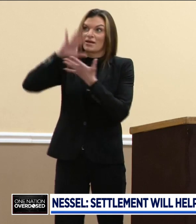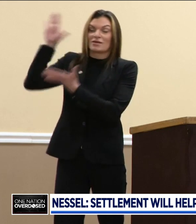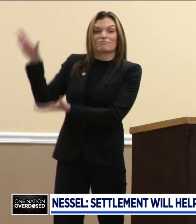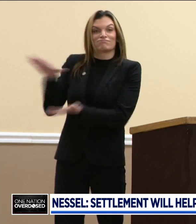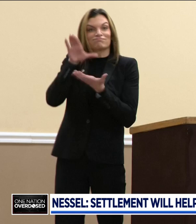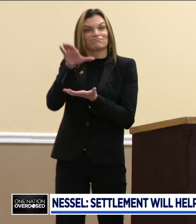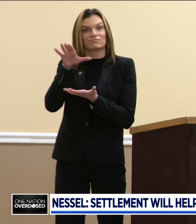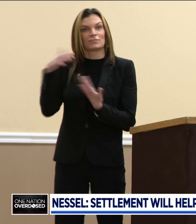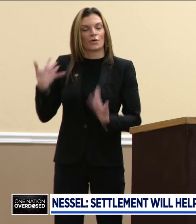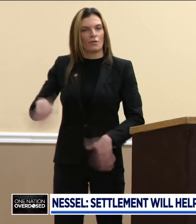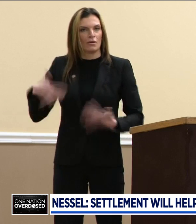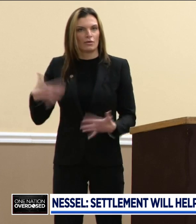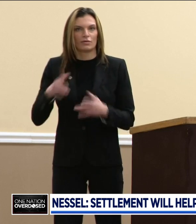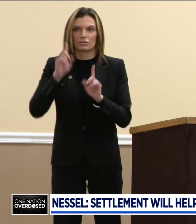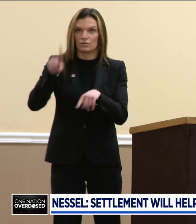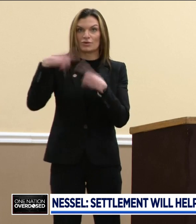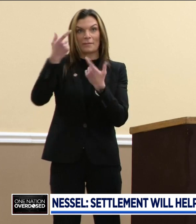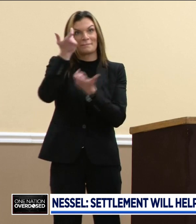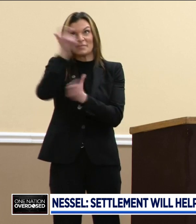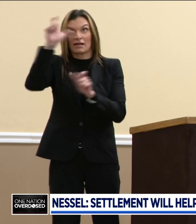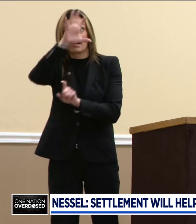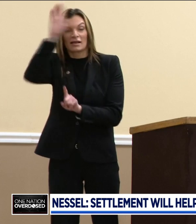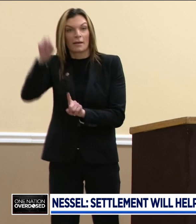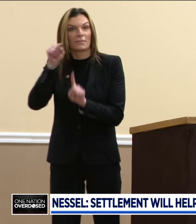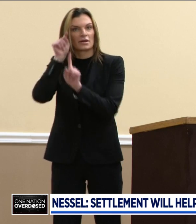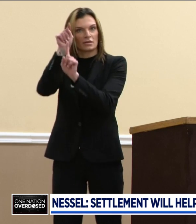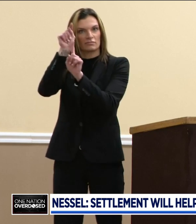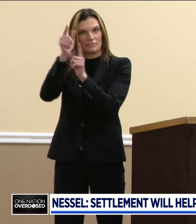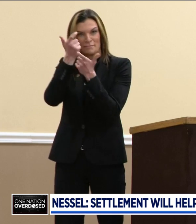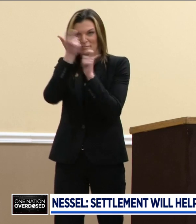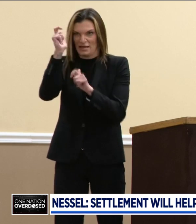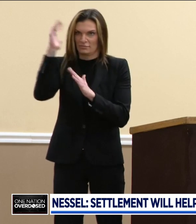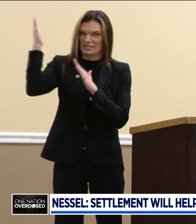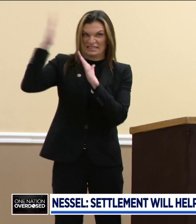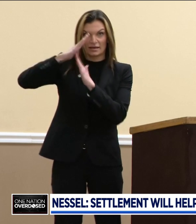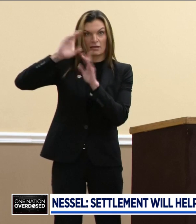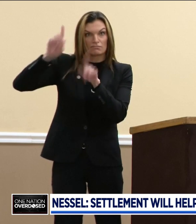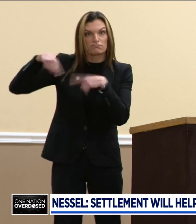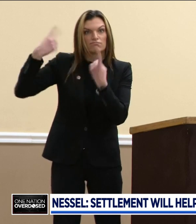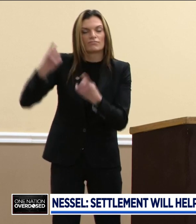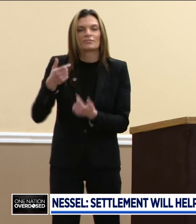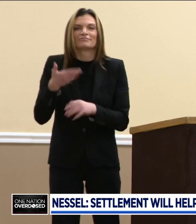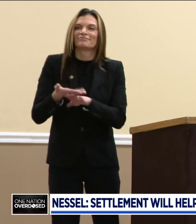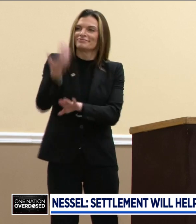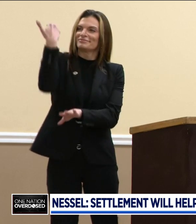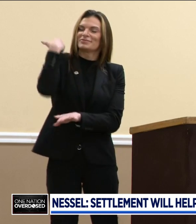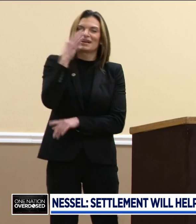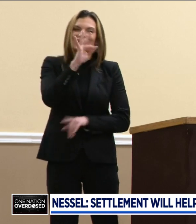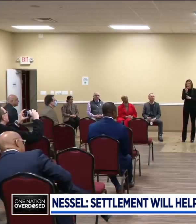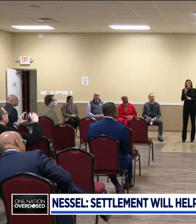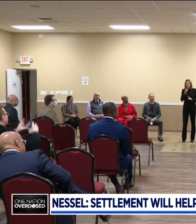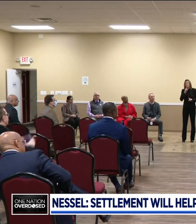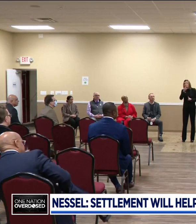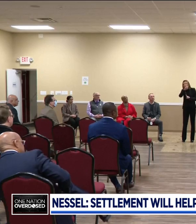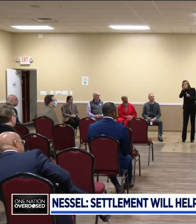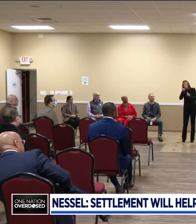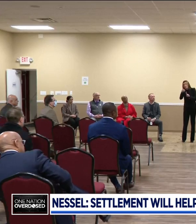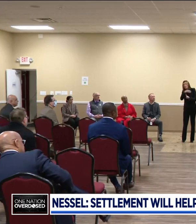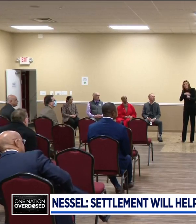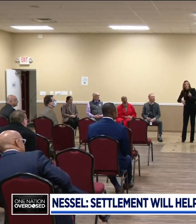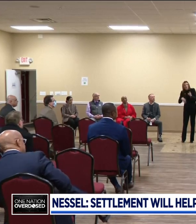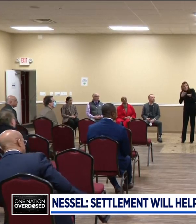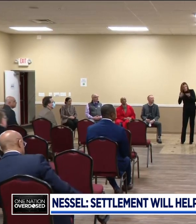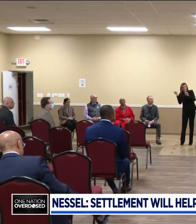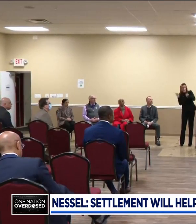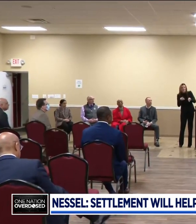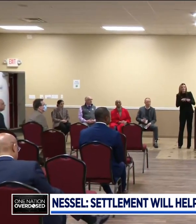United States history, second only to the Tobacco Master Settlement Agreement in the 1990s. The